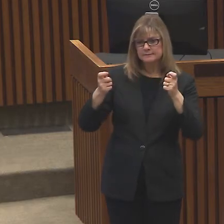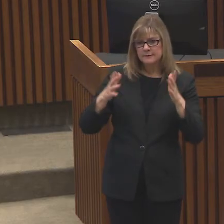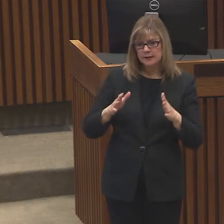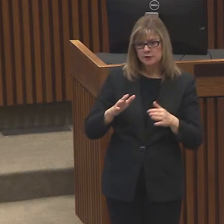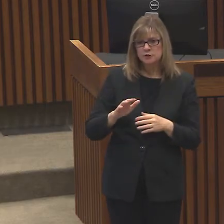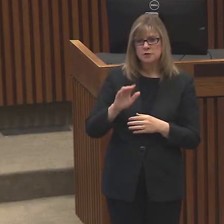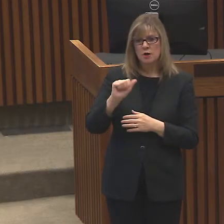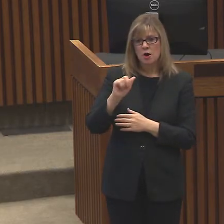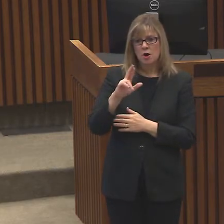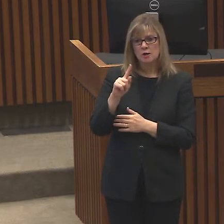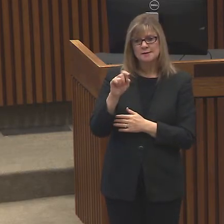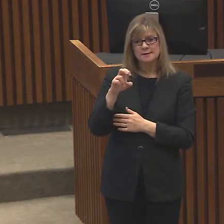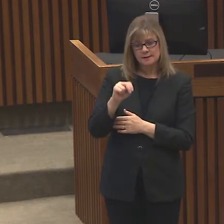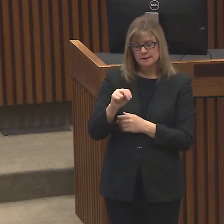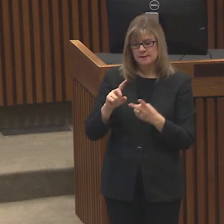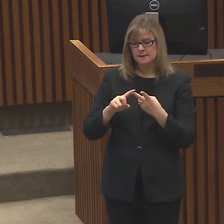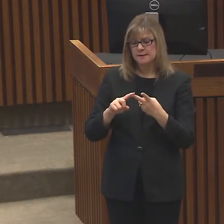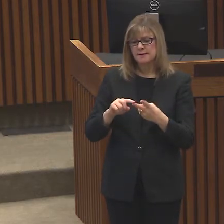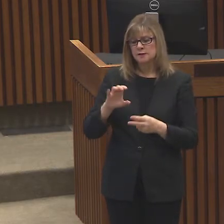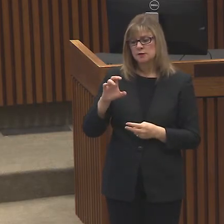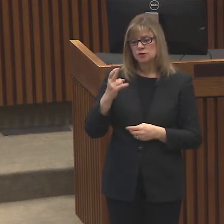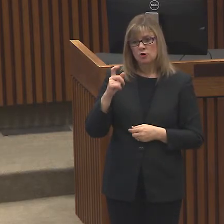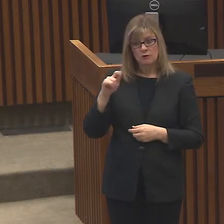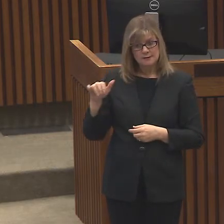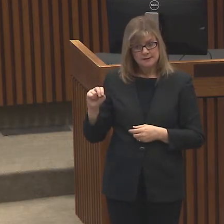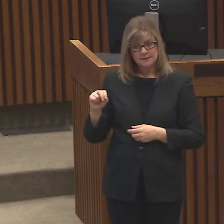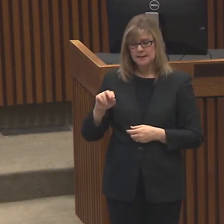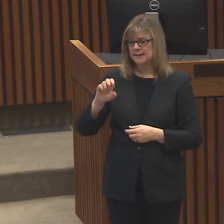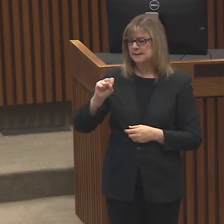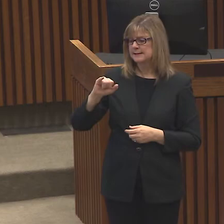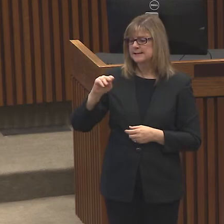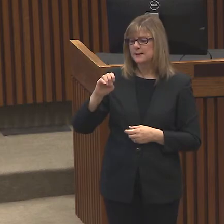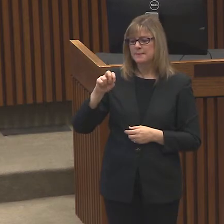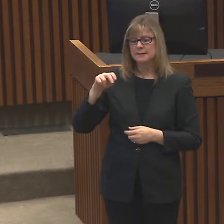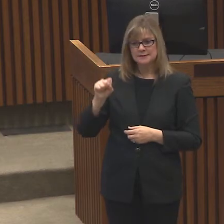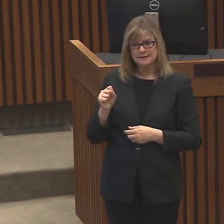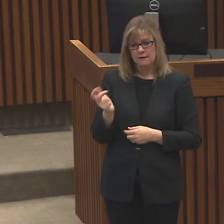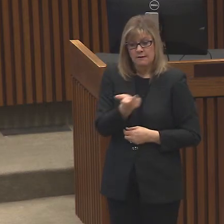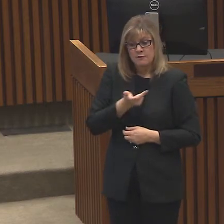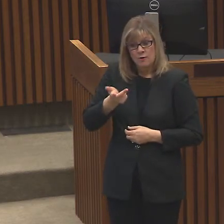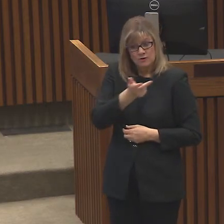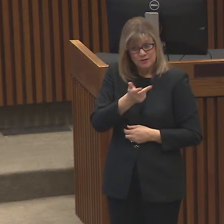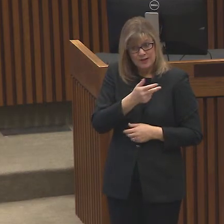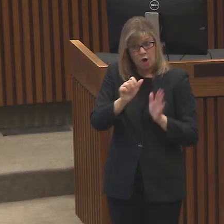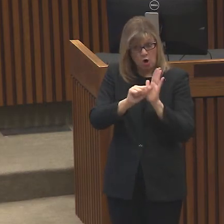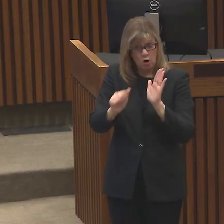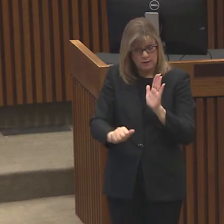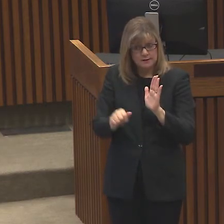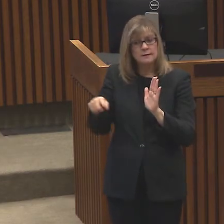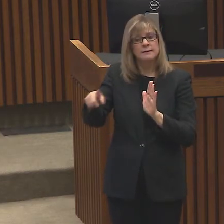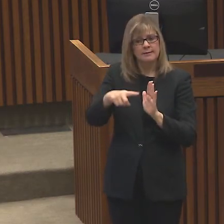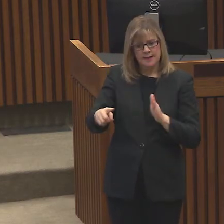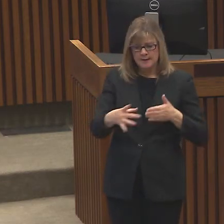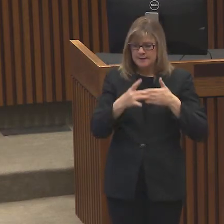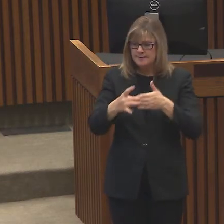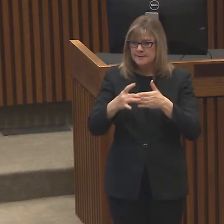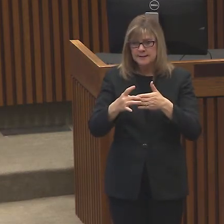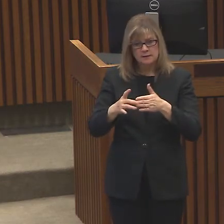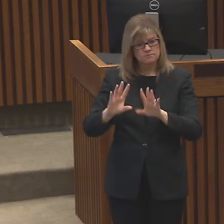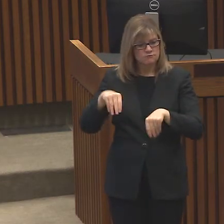Don Crowson, and Dr. Simmons, who have been leading our way in Arlington for providing incredible outstanding